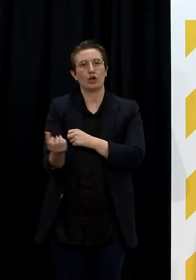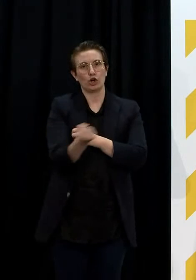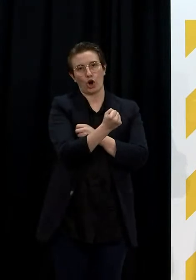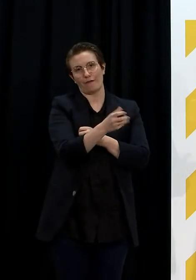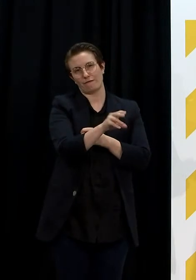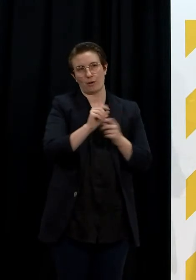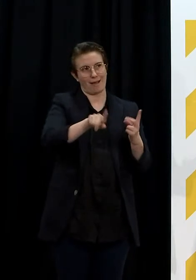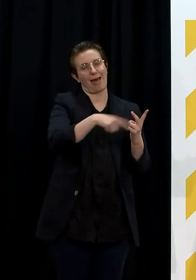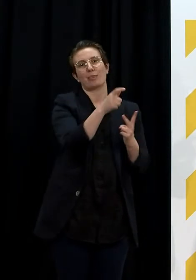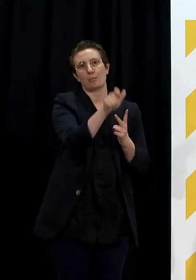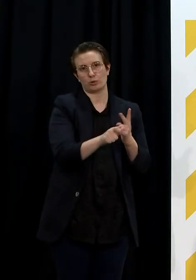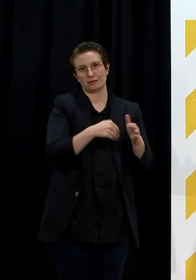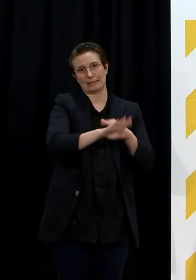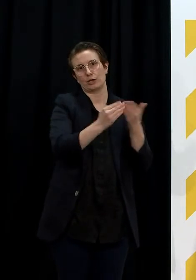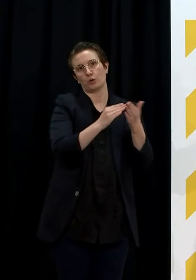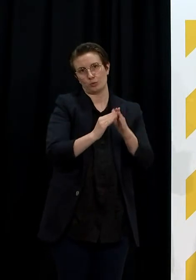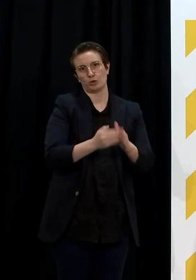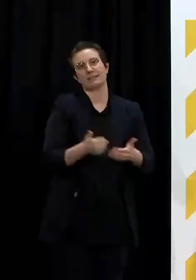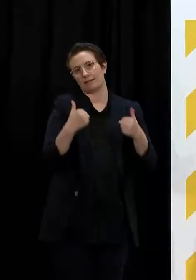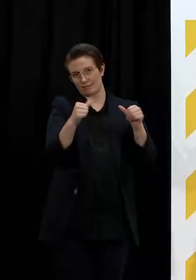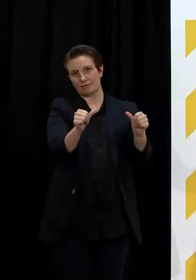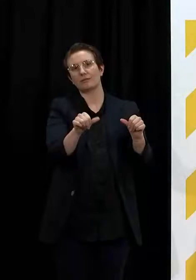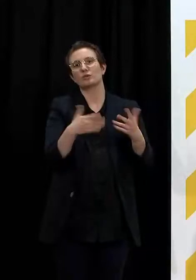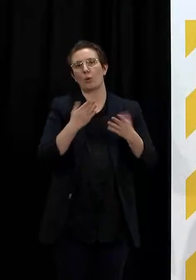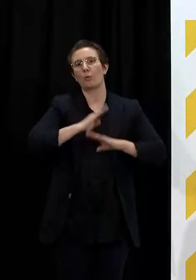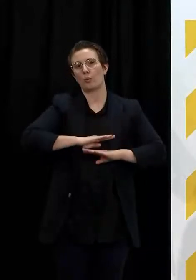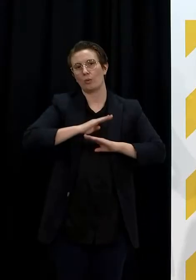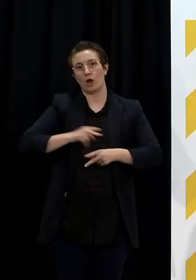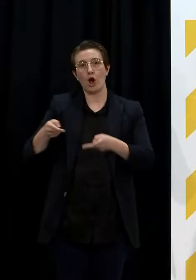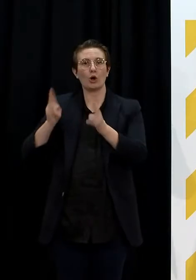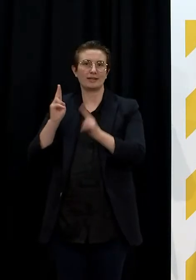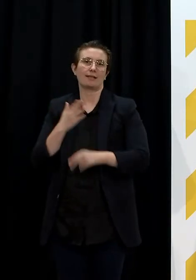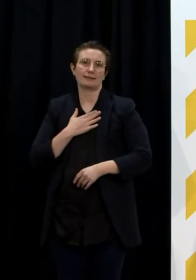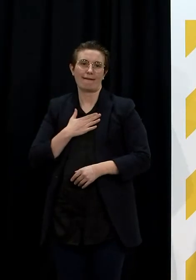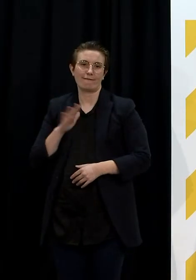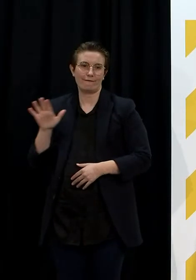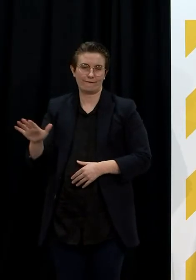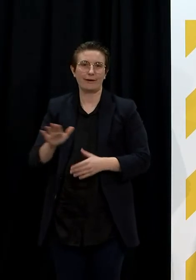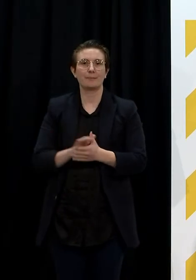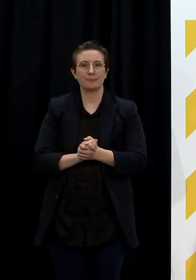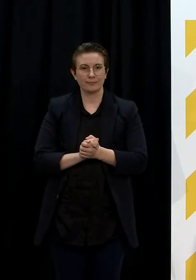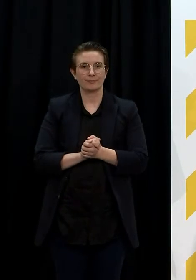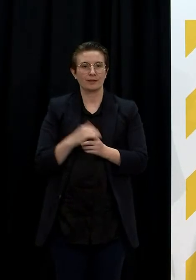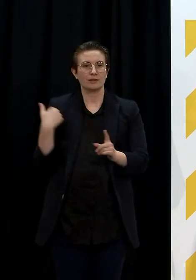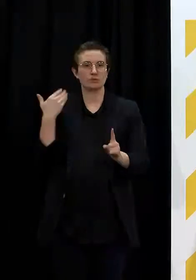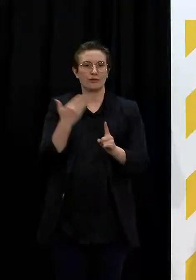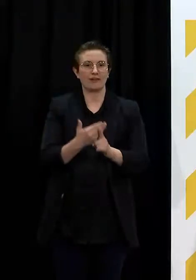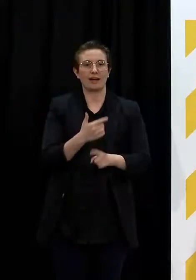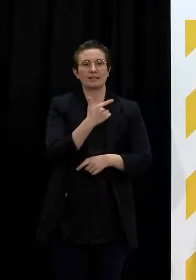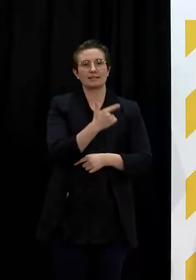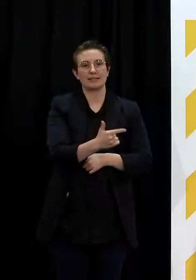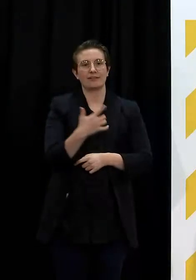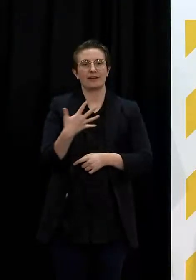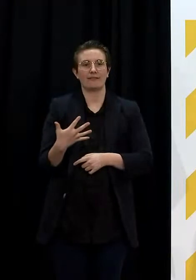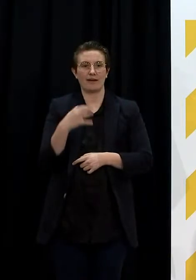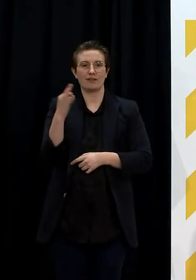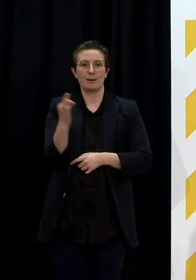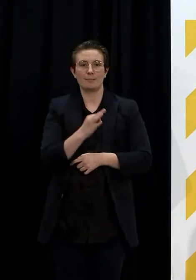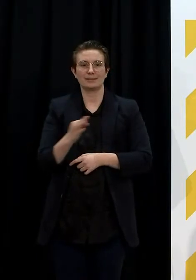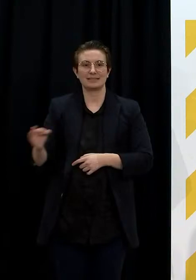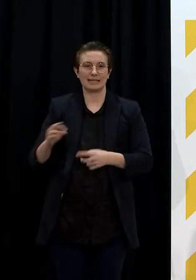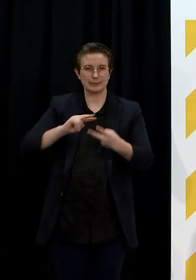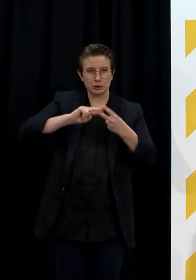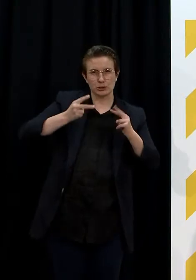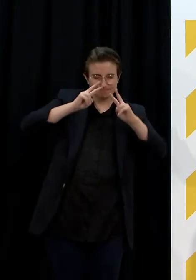sequenced approximately 75% of the notified outbreak cases to date. On wastewater testing, there are no